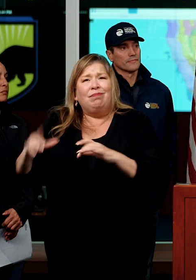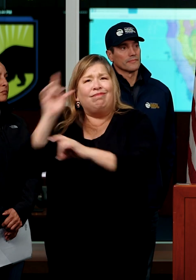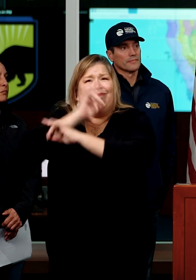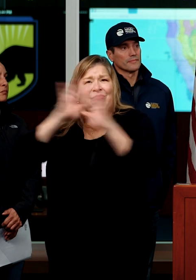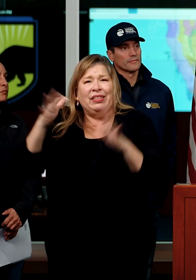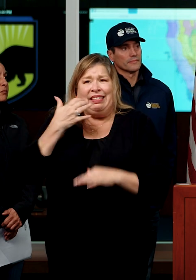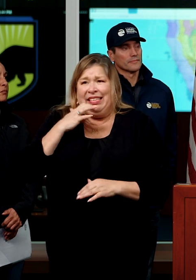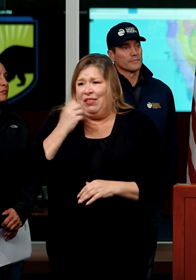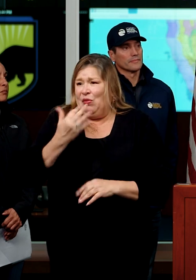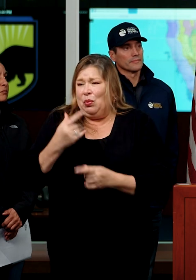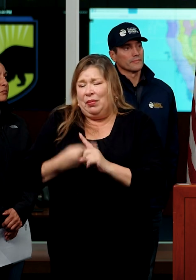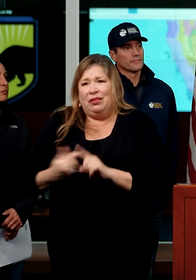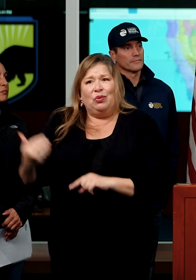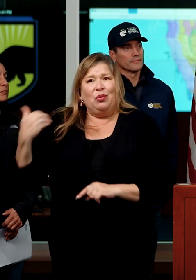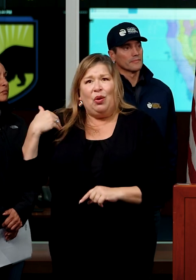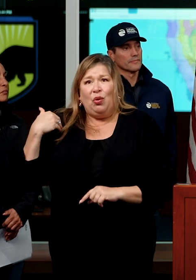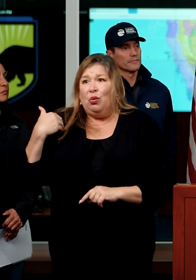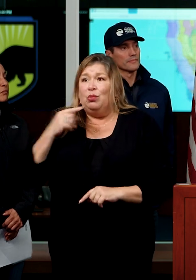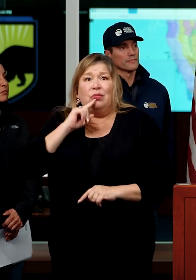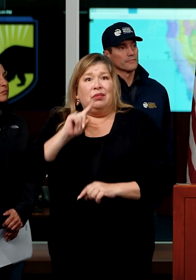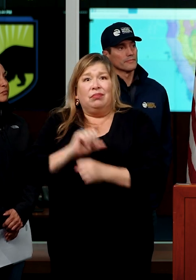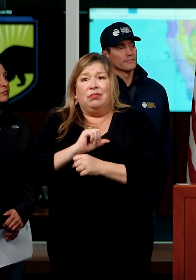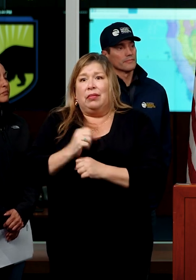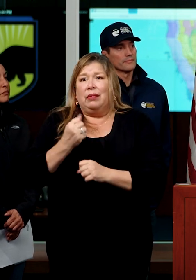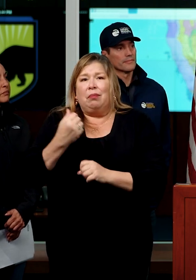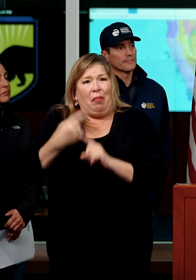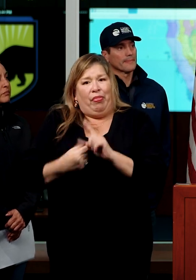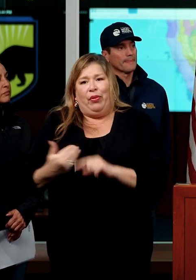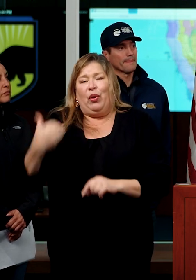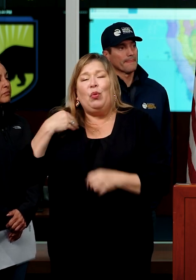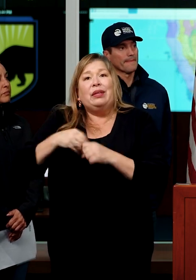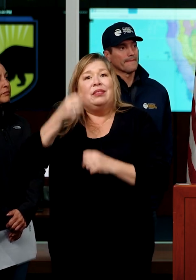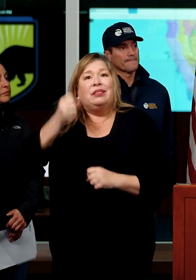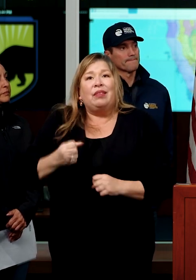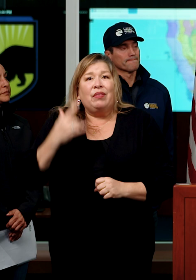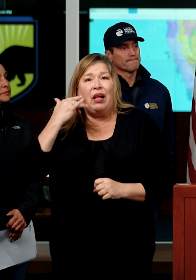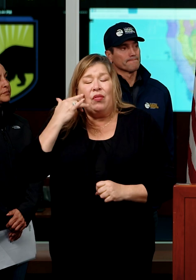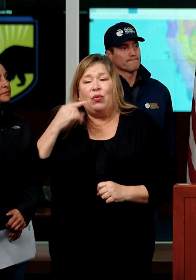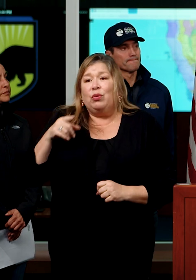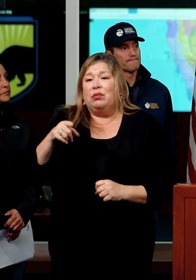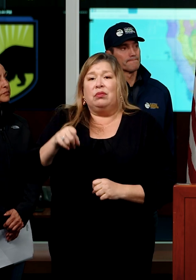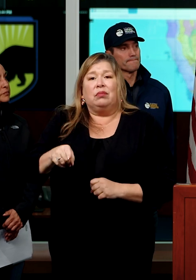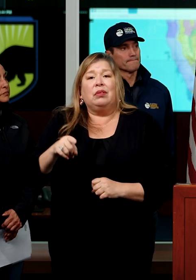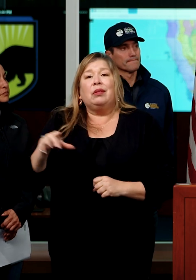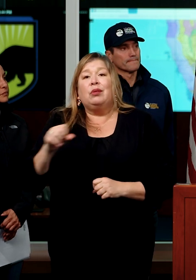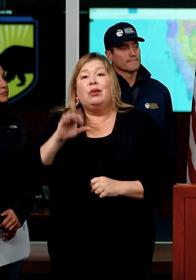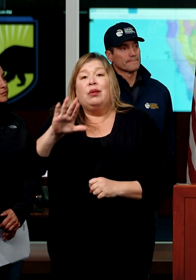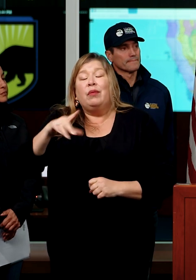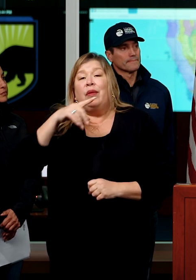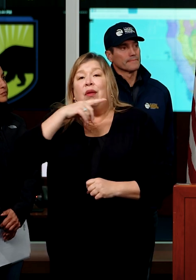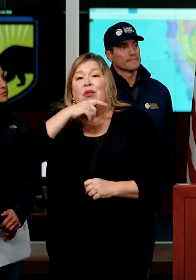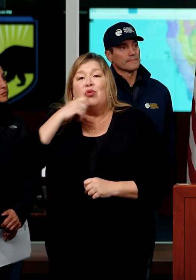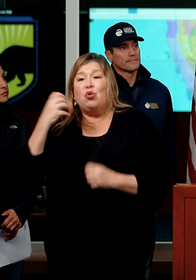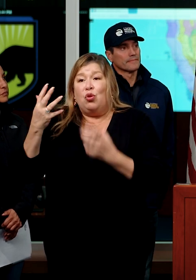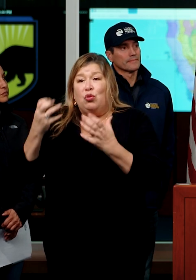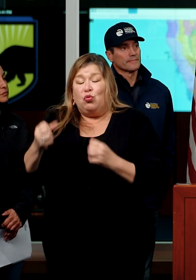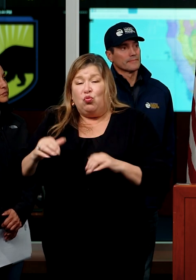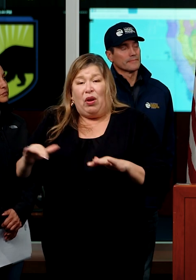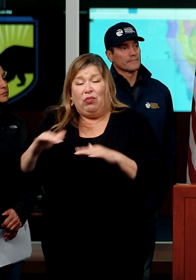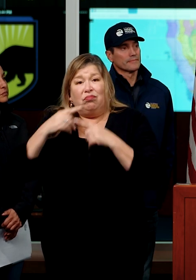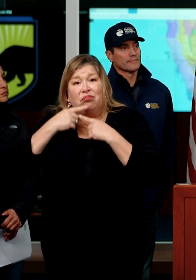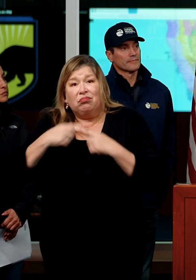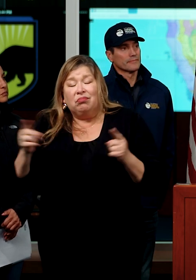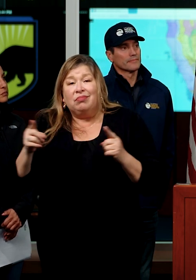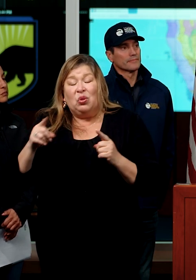It was just literally a month ago down in Southern California. They they took their drought declaration that